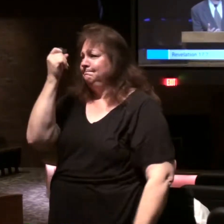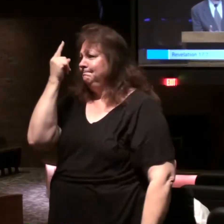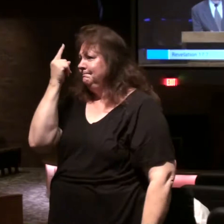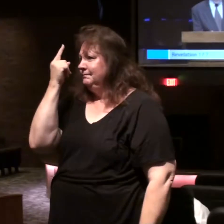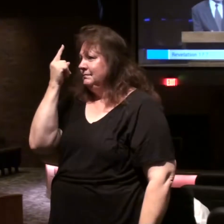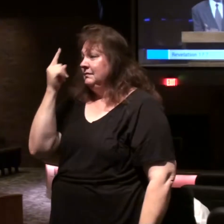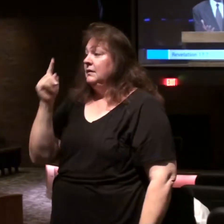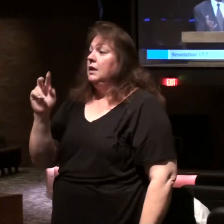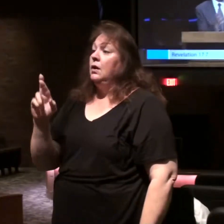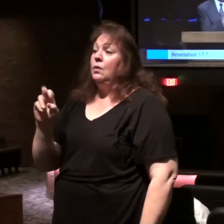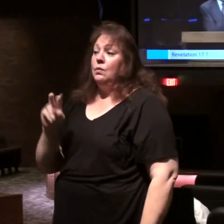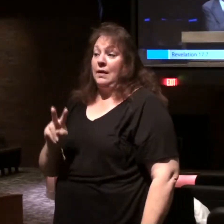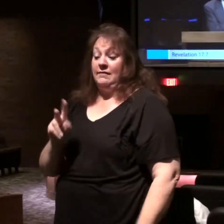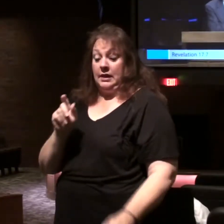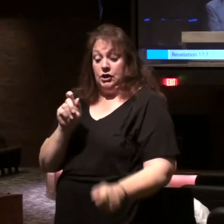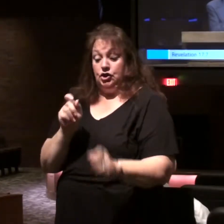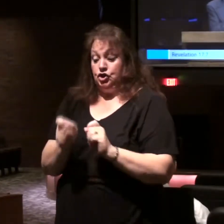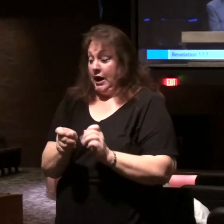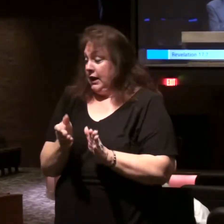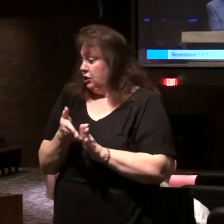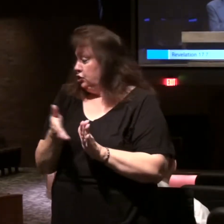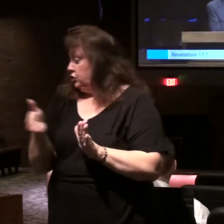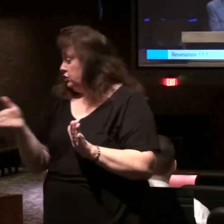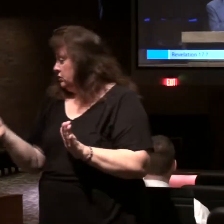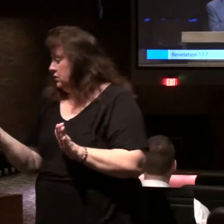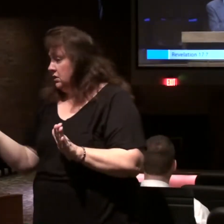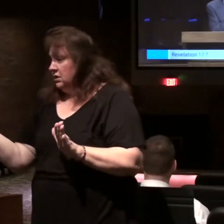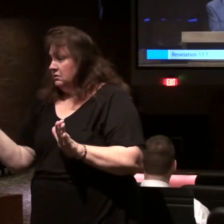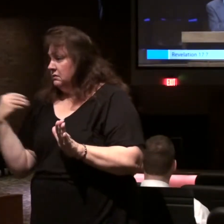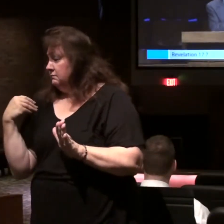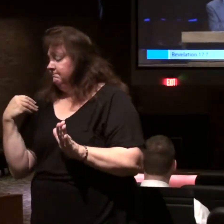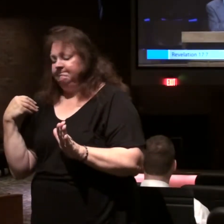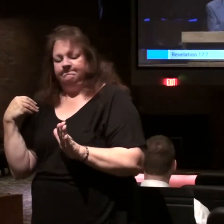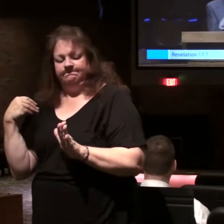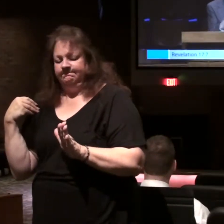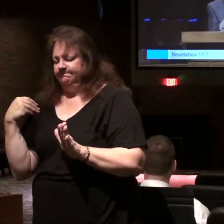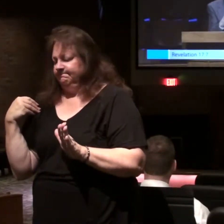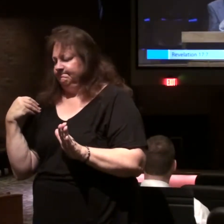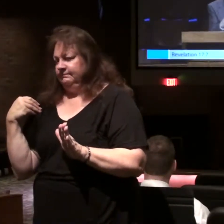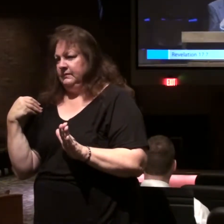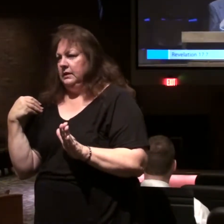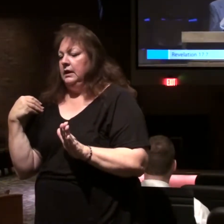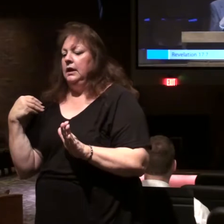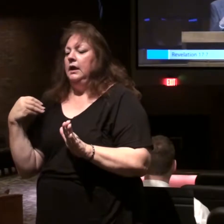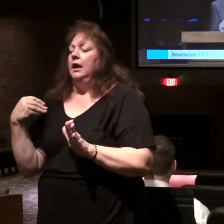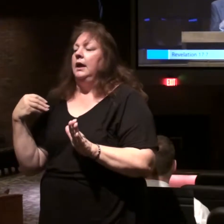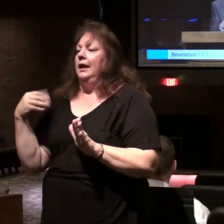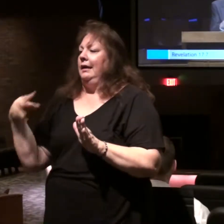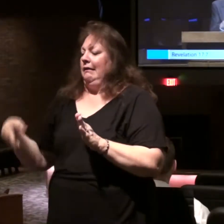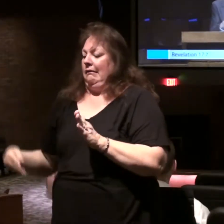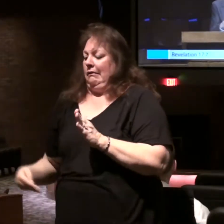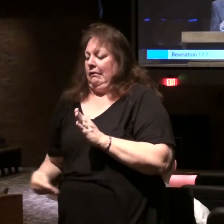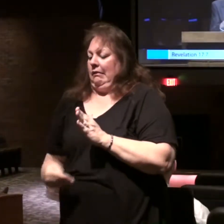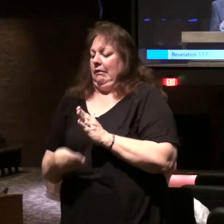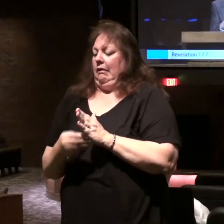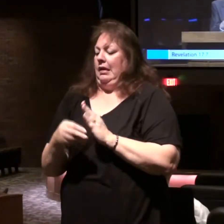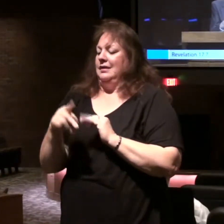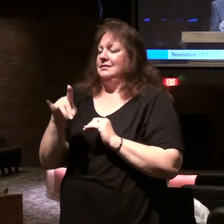Now, Revelation doesn't change anything that was given before. It puts in some of the pieces